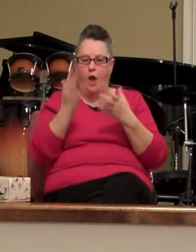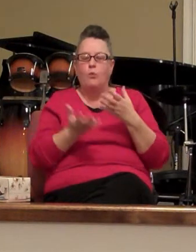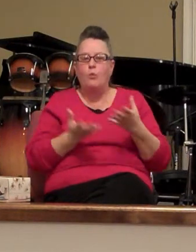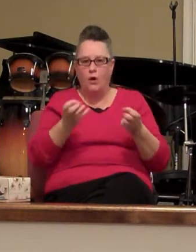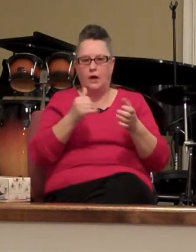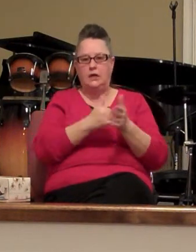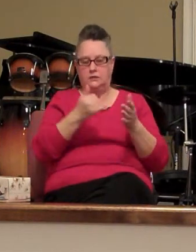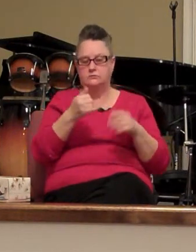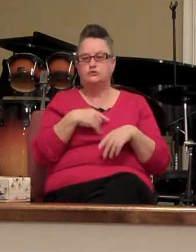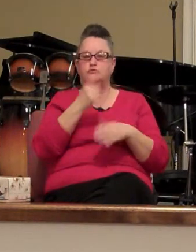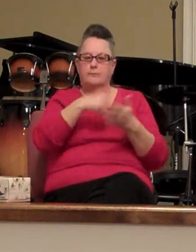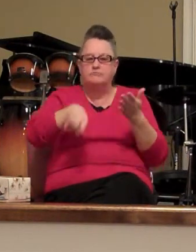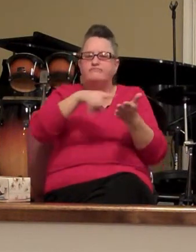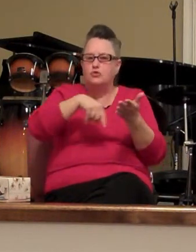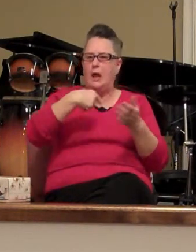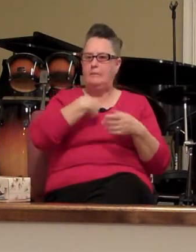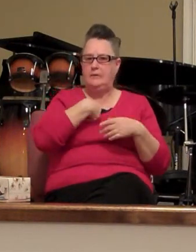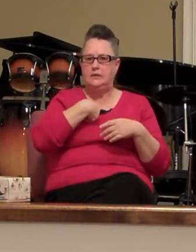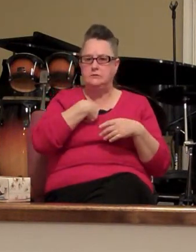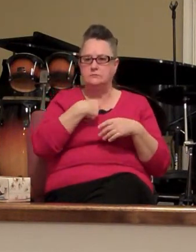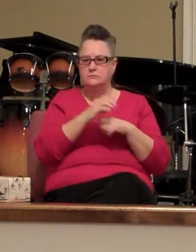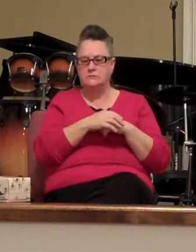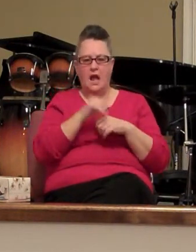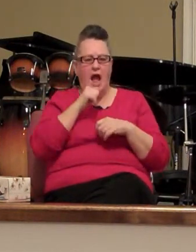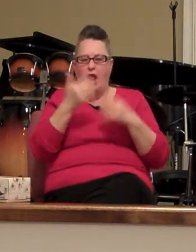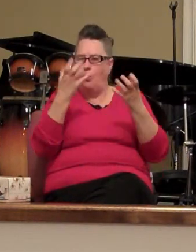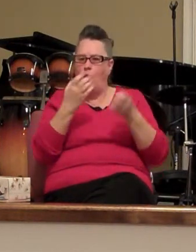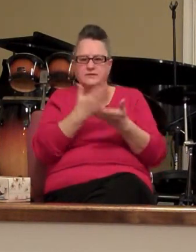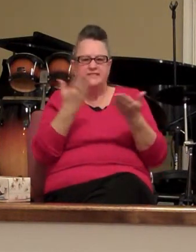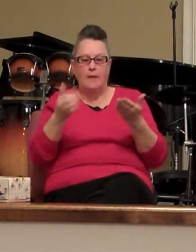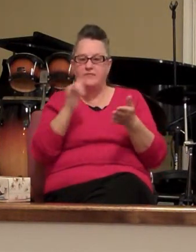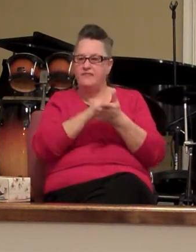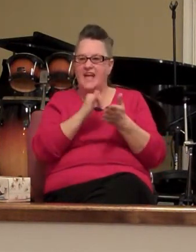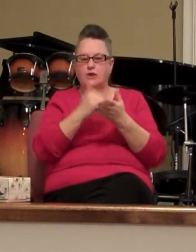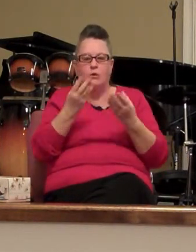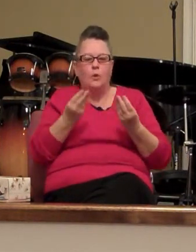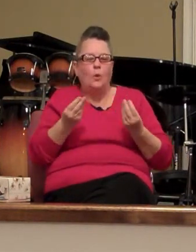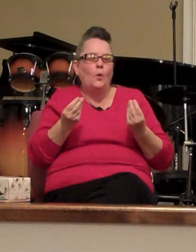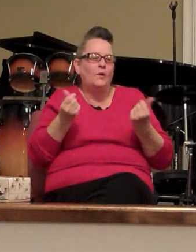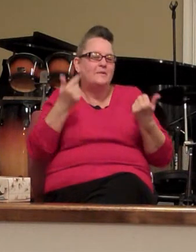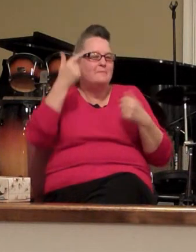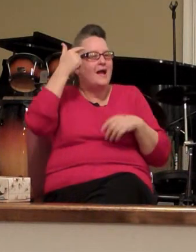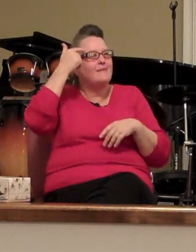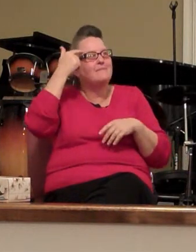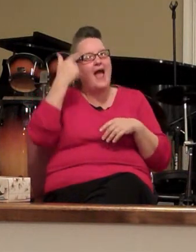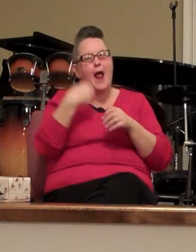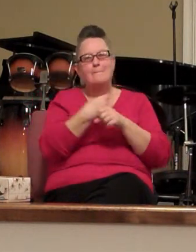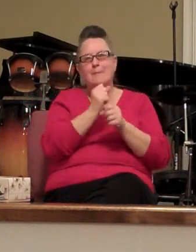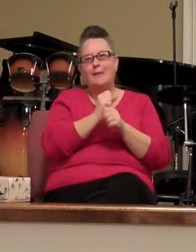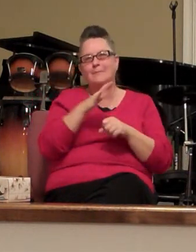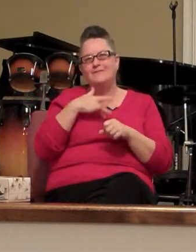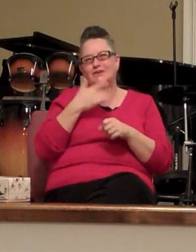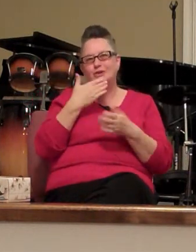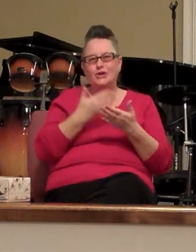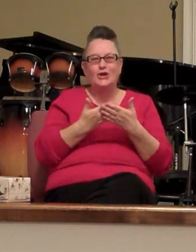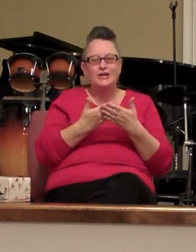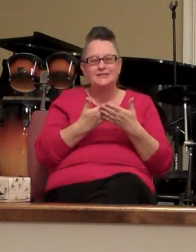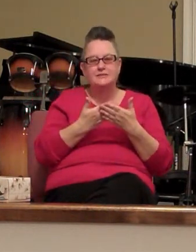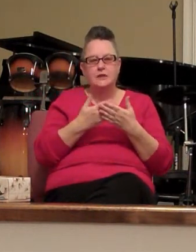correct me I don't want something that's going to soothe my conscience brother Bill and me go to hell